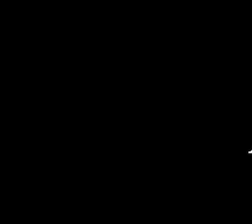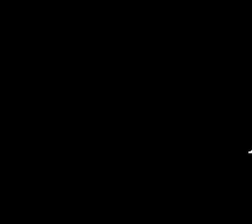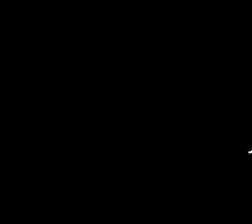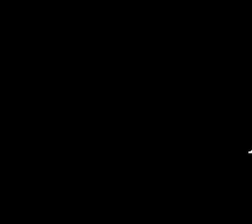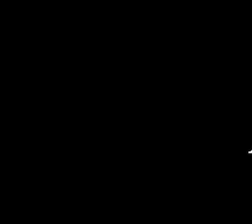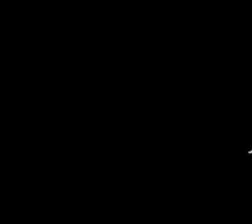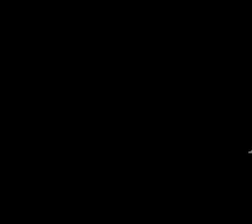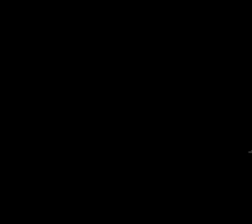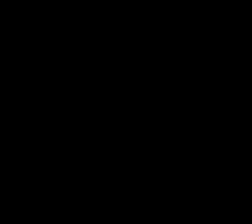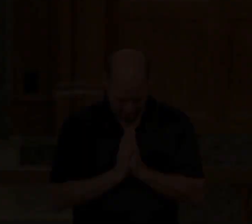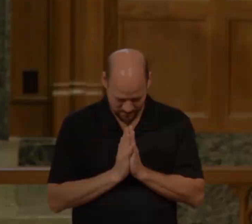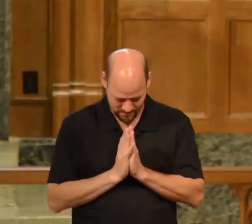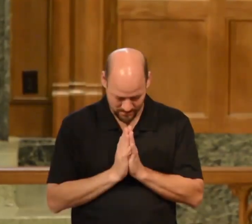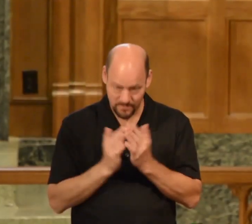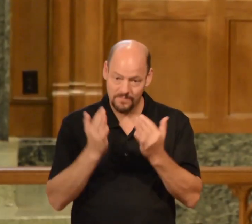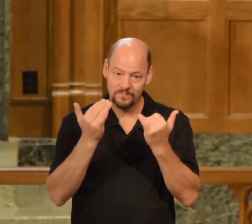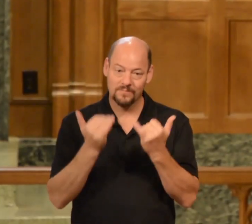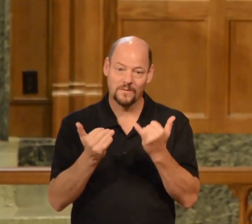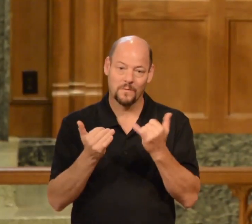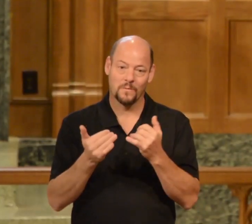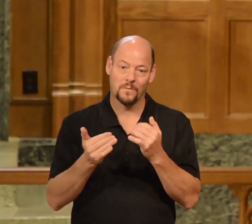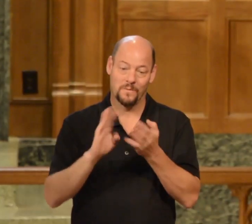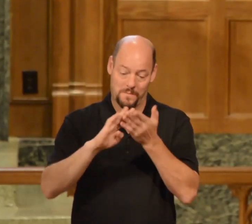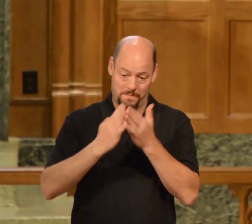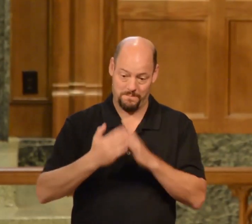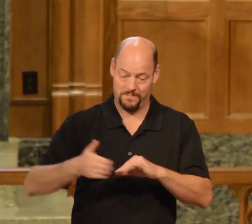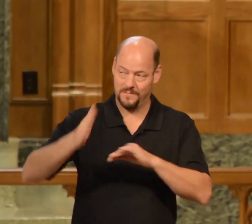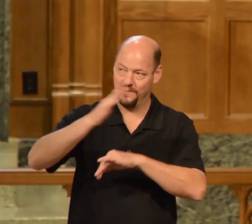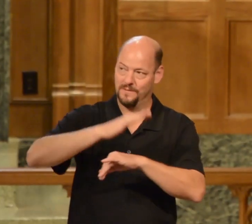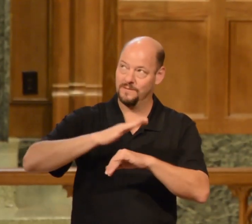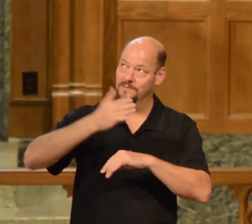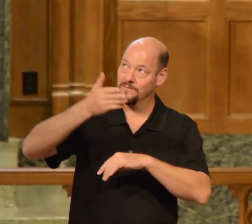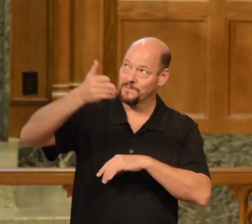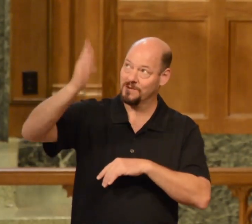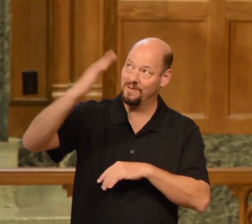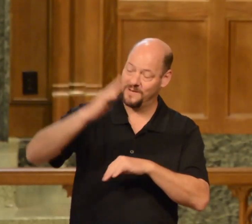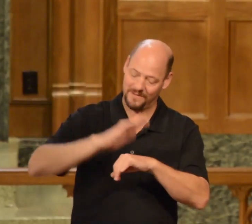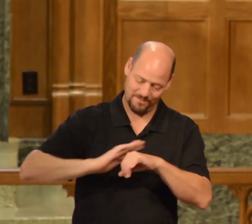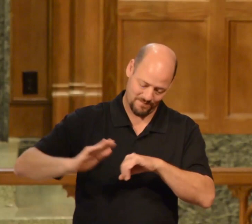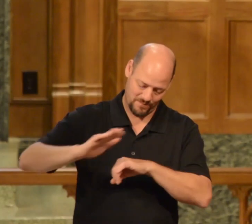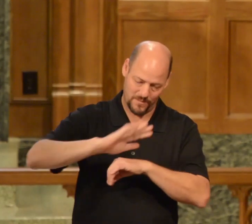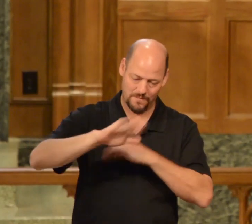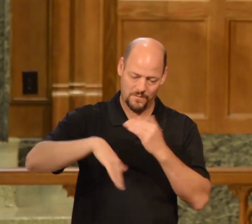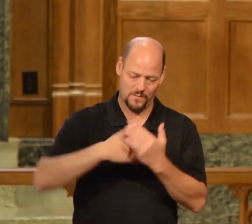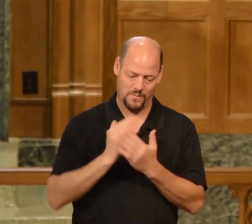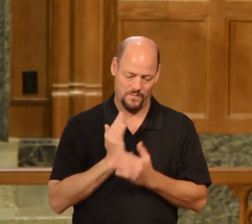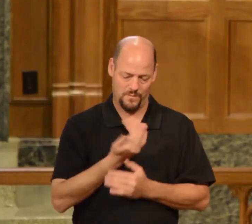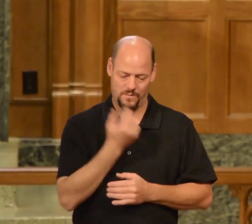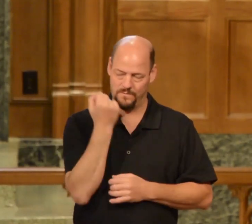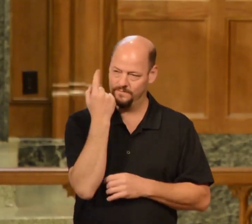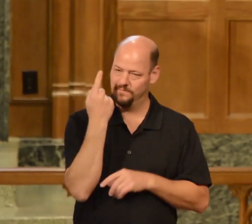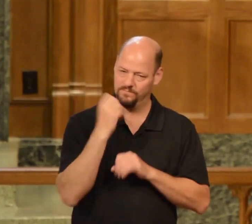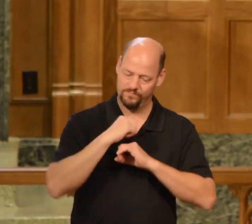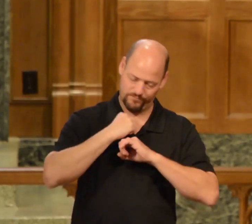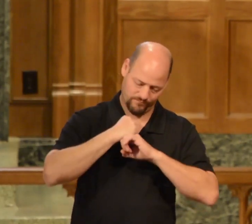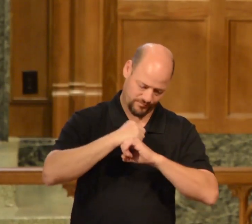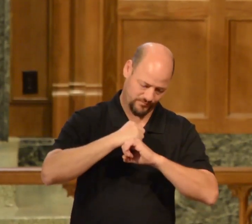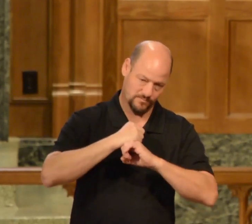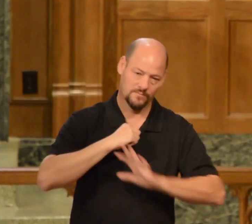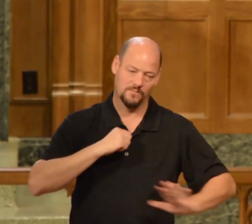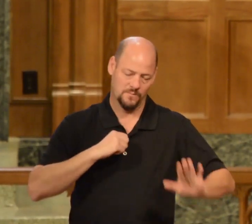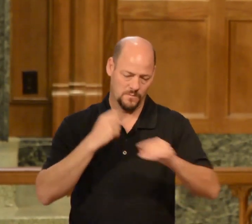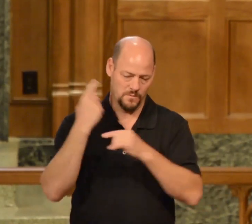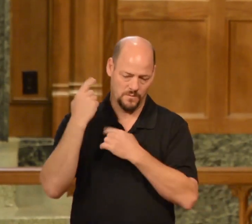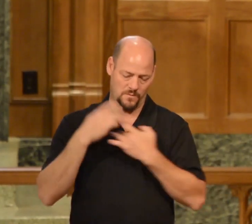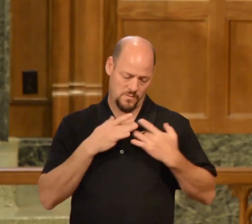Amen and now may the peace of God which passes all understanding guard your hearts and minds through Jesus Christ